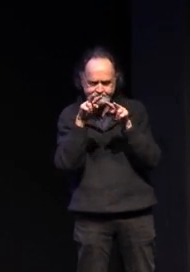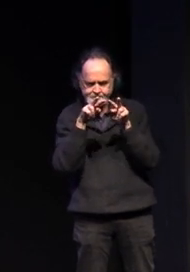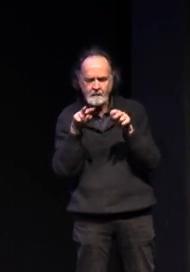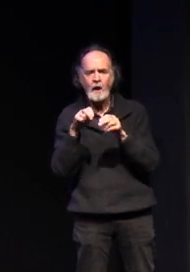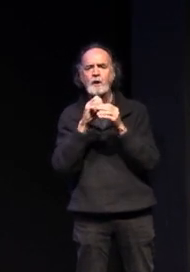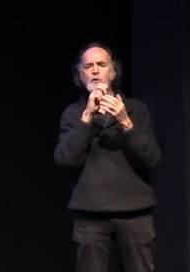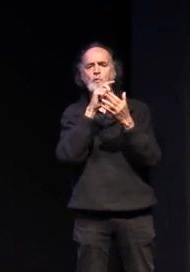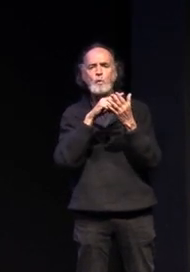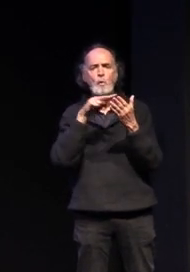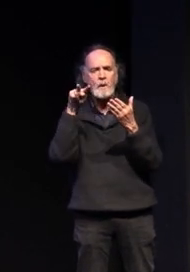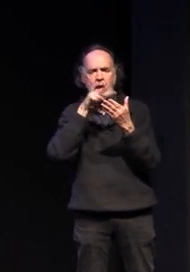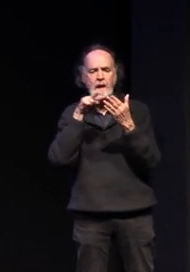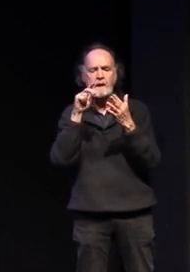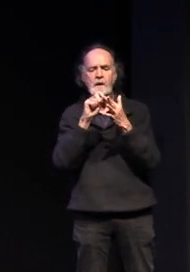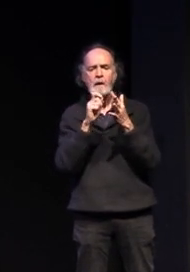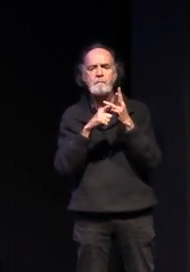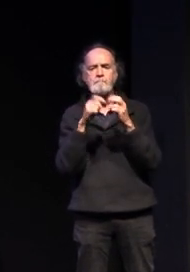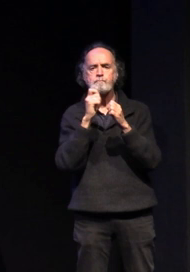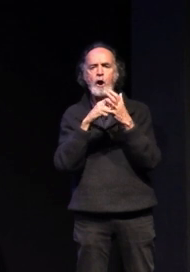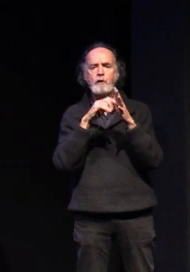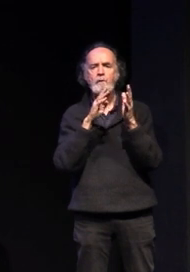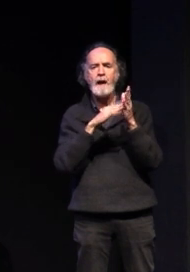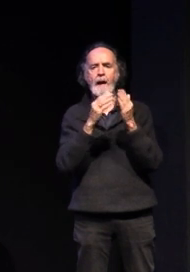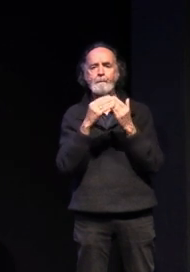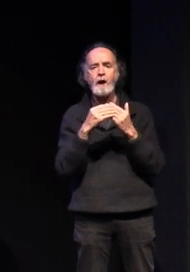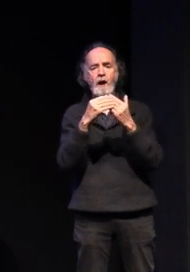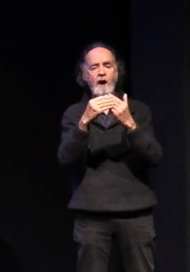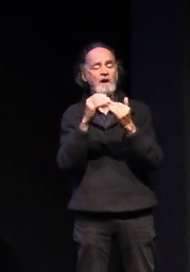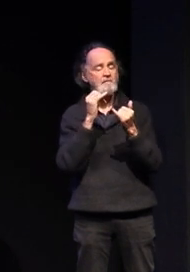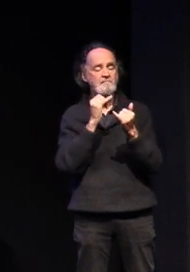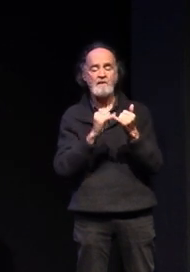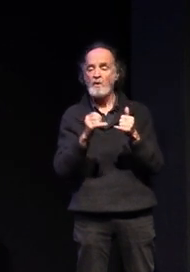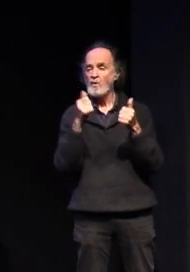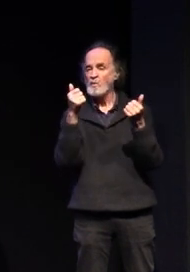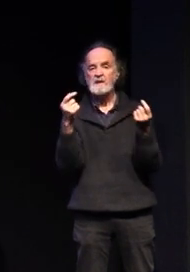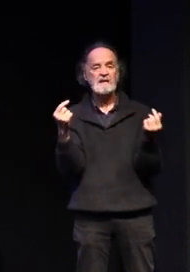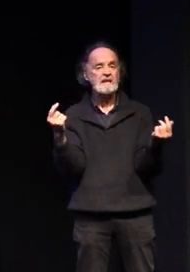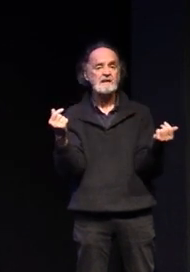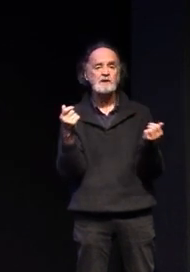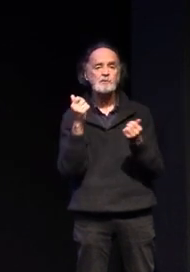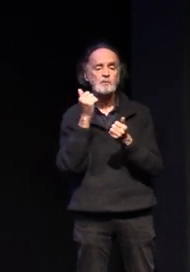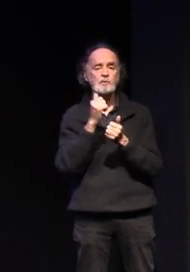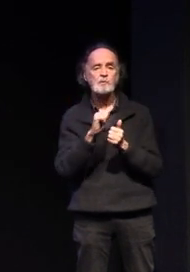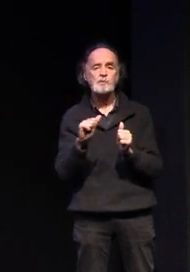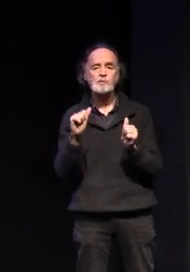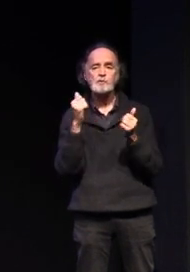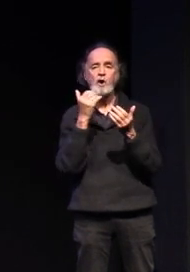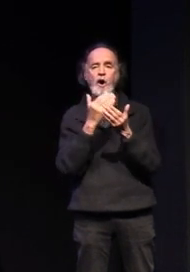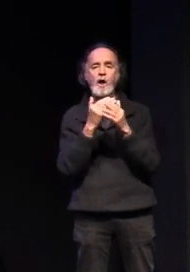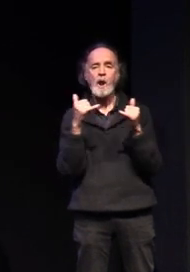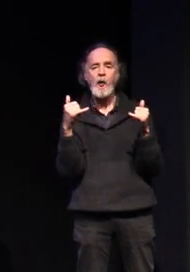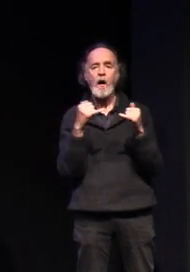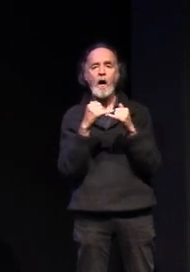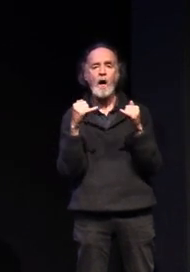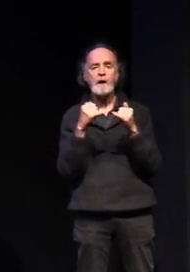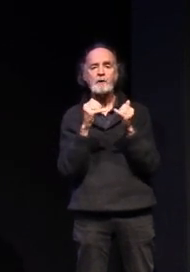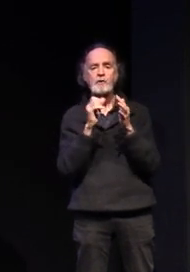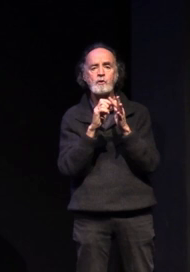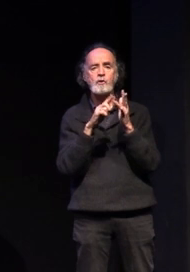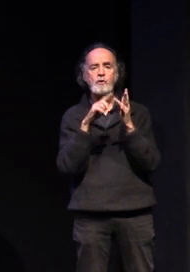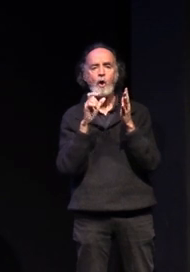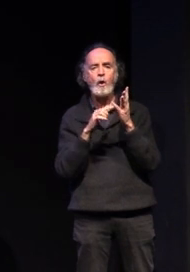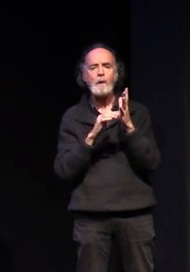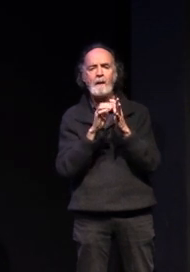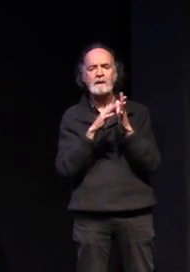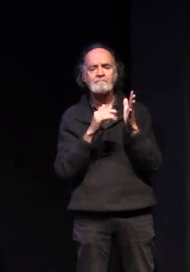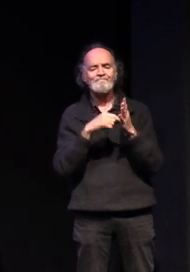program guide is a really intuitive uh very easy to use online document that has descriptions and